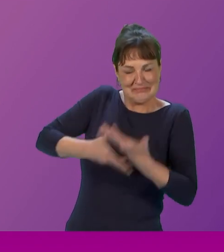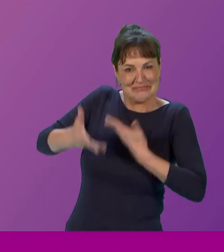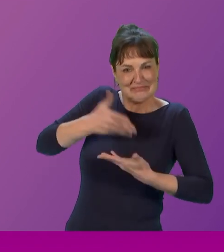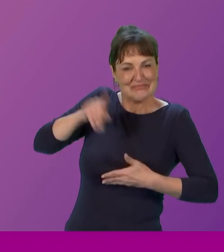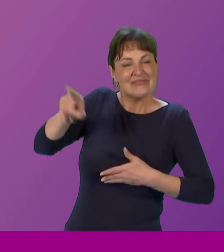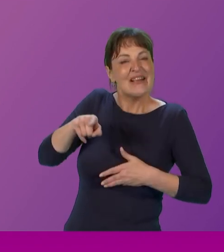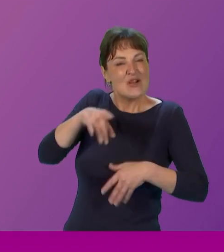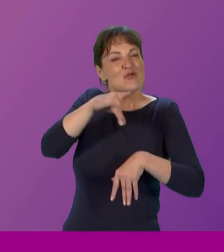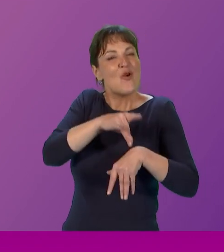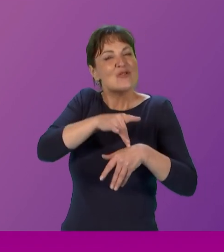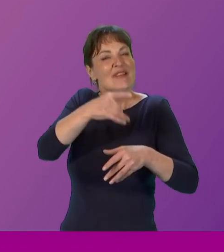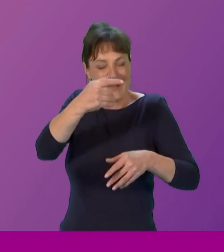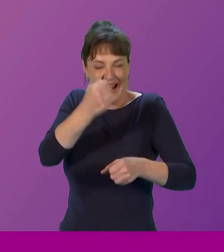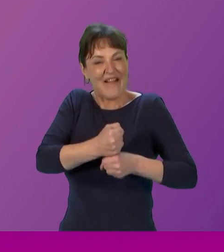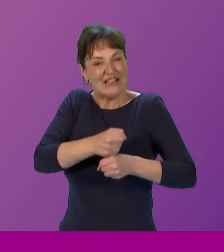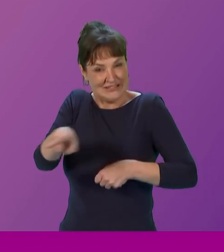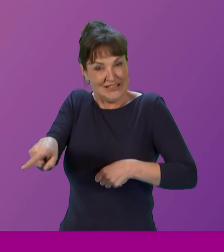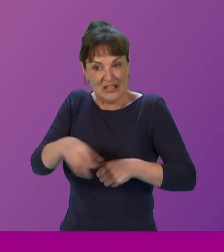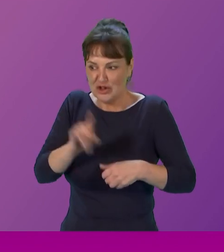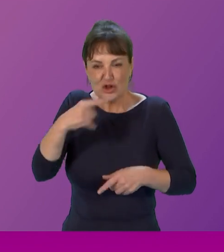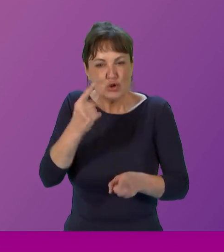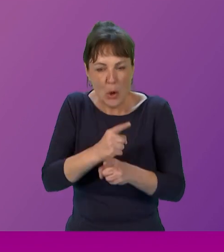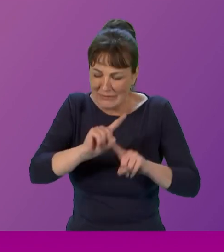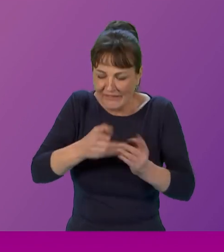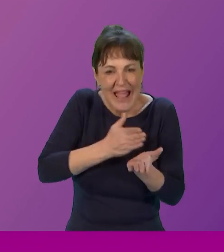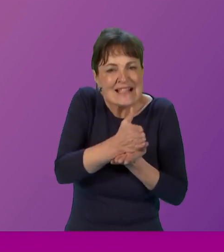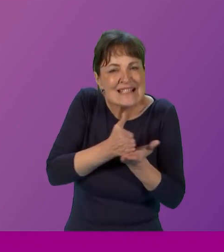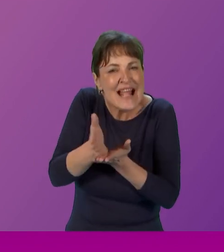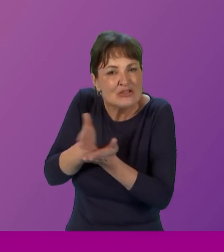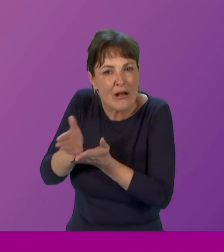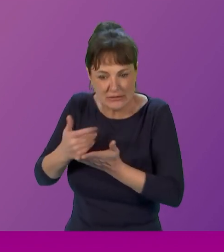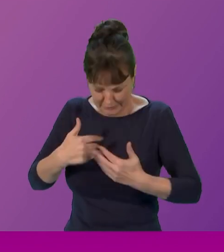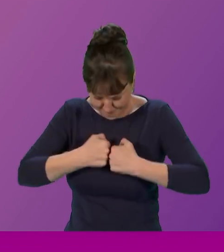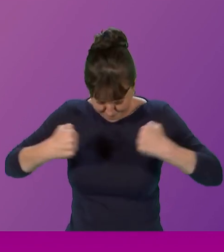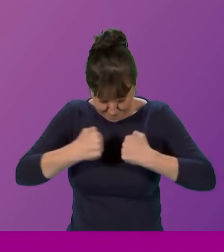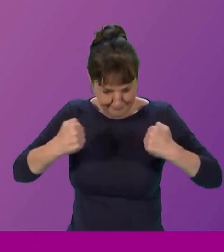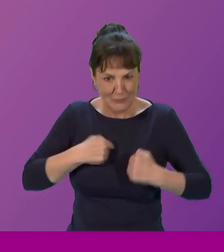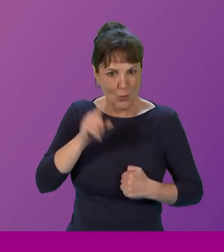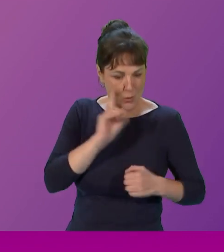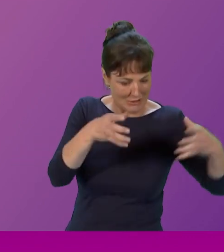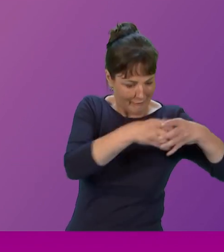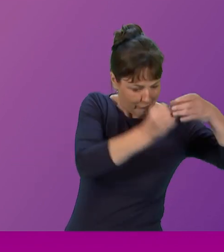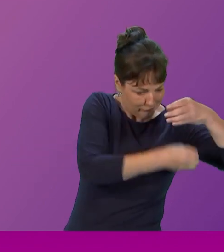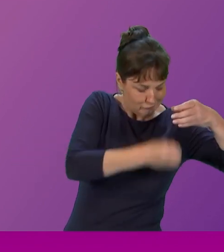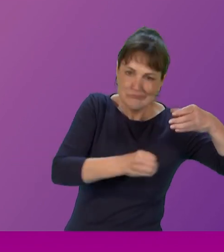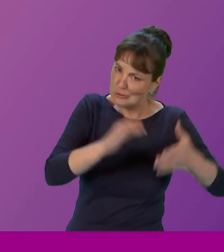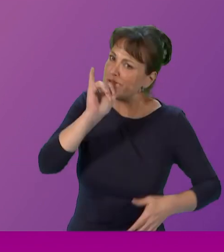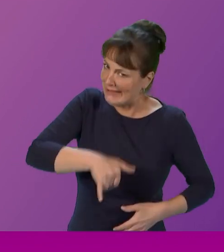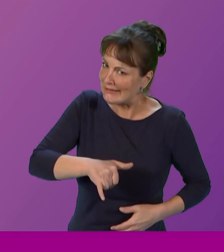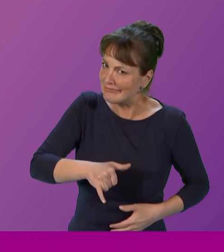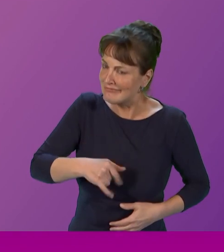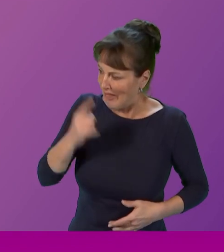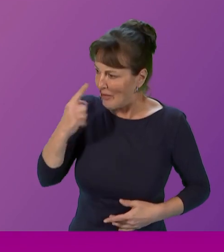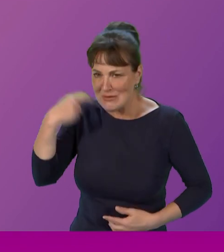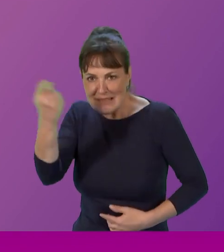was saying about intersectionality. So, um, absolutely celebrating the successes and we've come a long way, have made great progress,